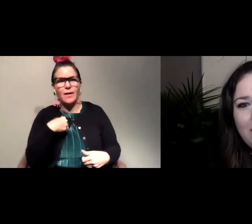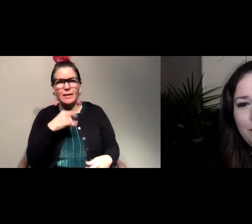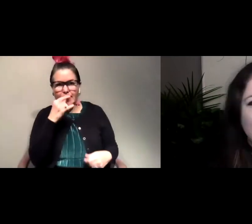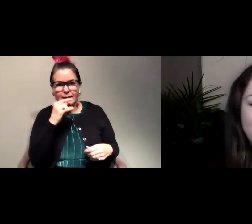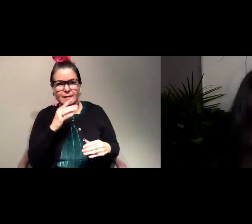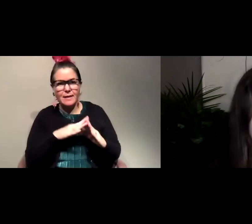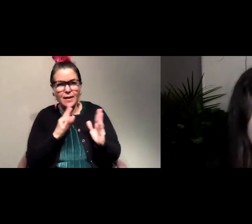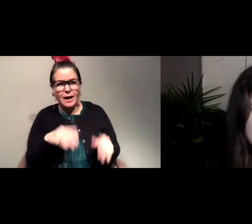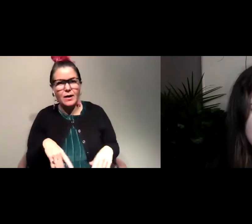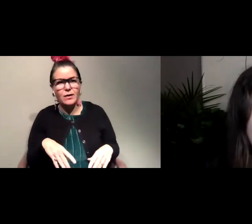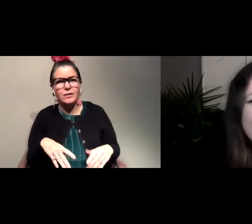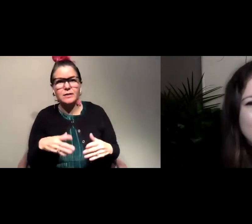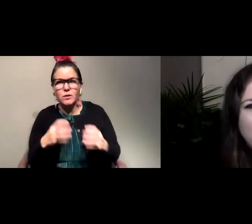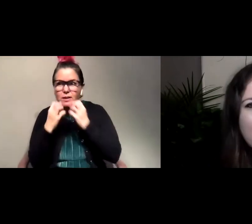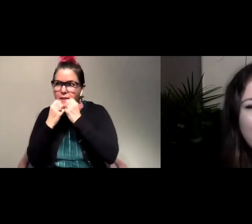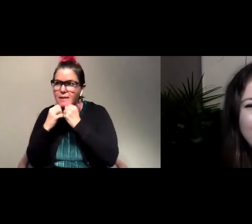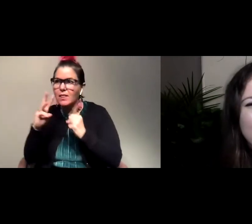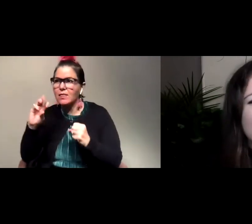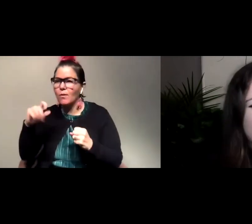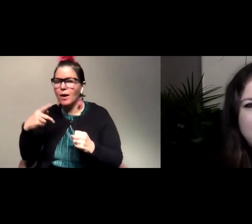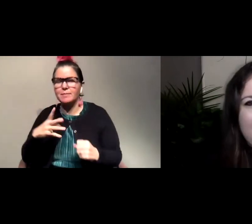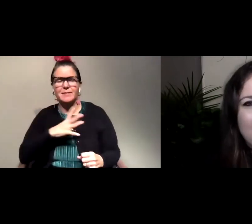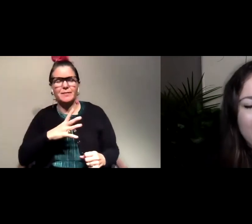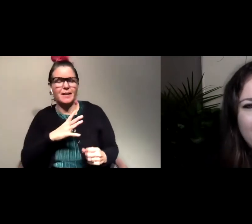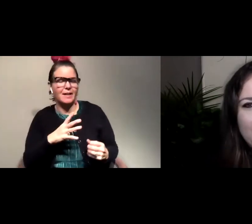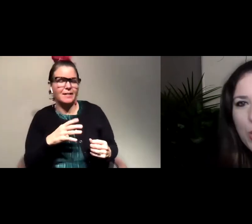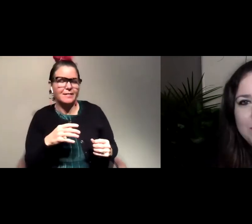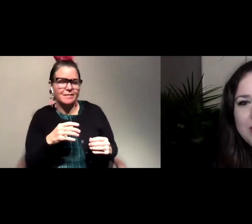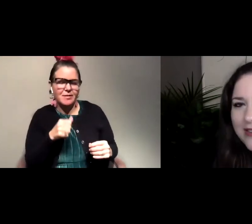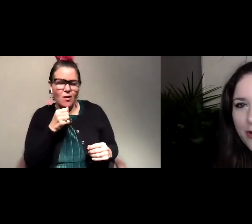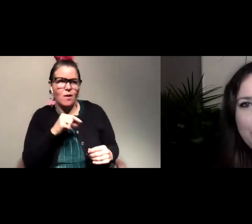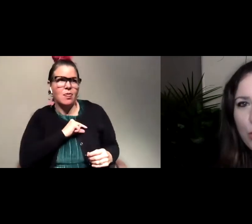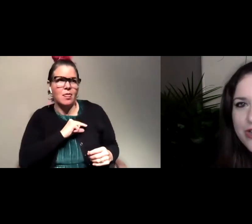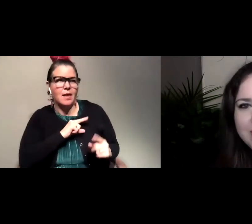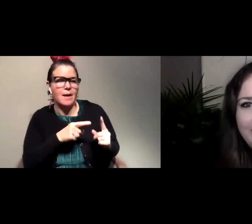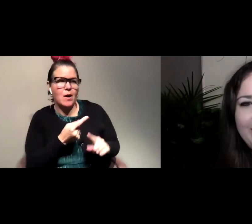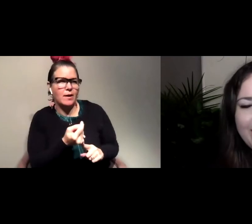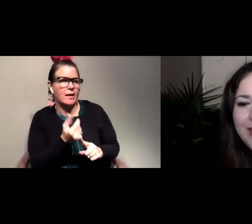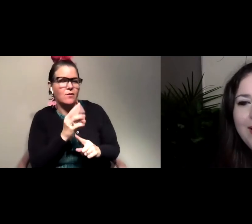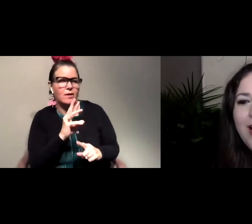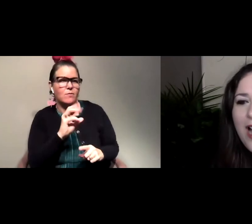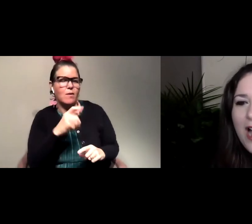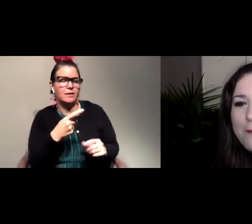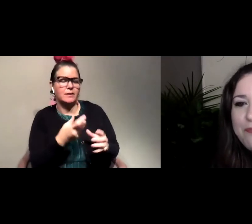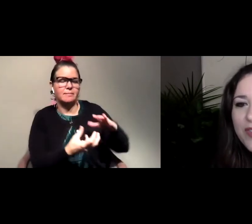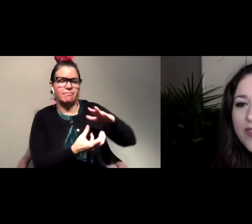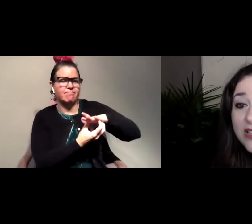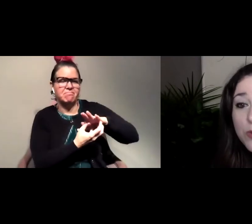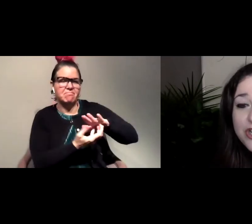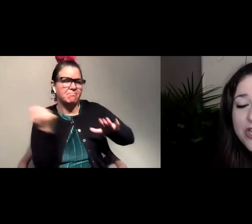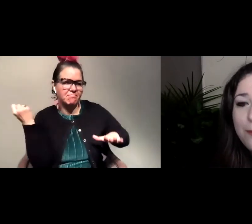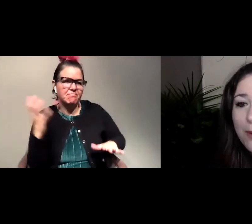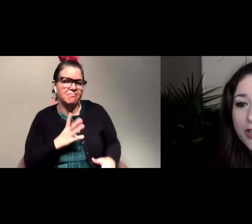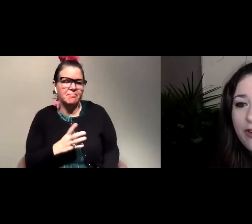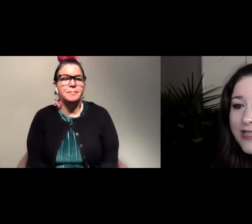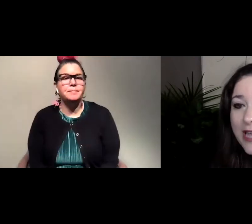uh, for the sake of the wasps. I think it's okay. I think we don't feel too bad about getting rid of wasps' nests on our porches, that kind of thing. Um, the next